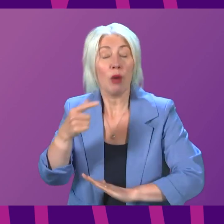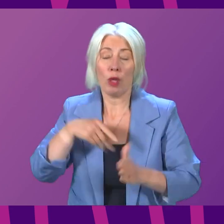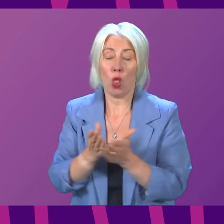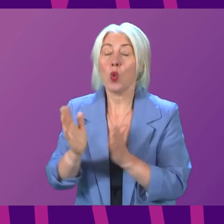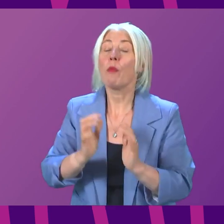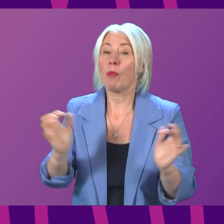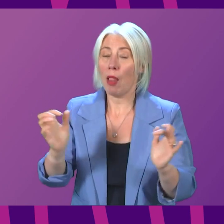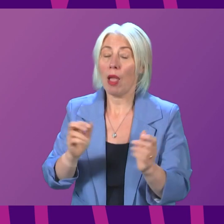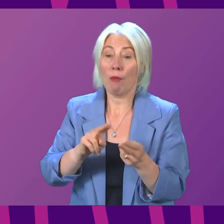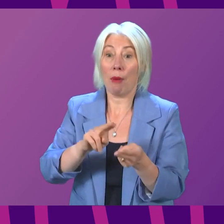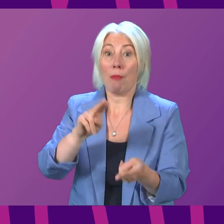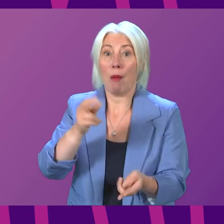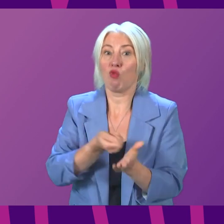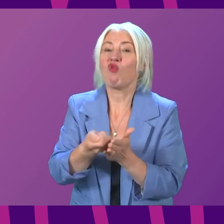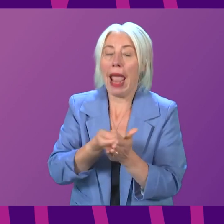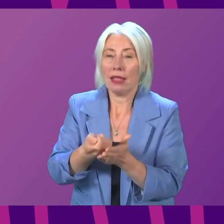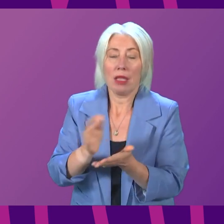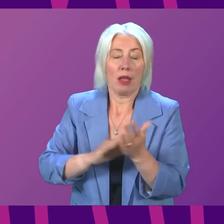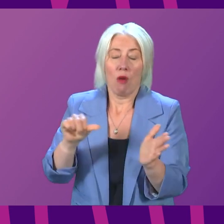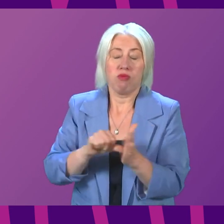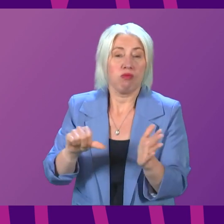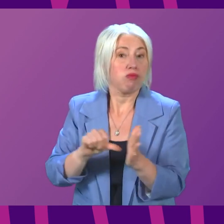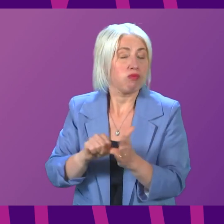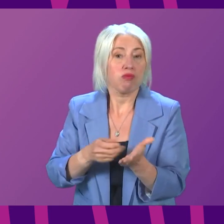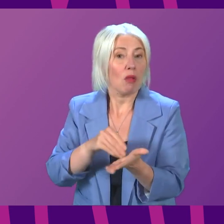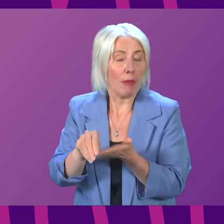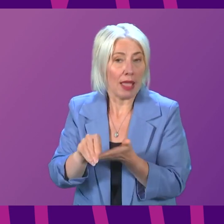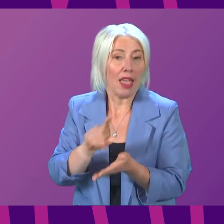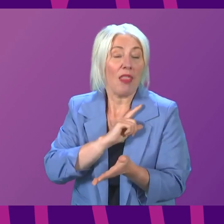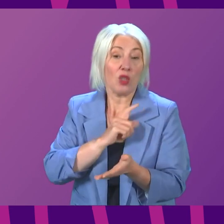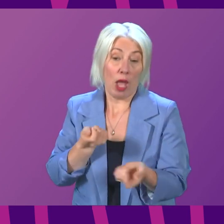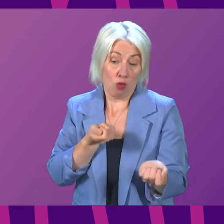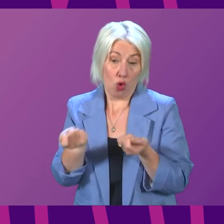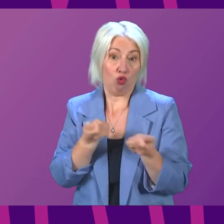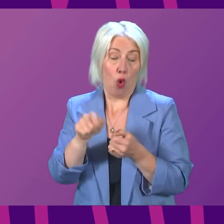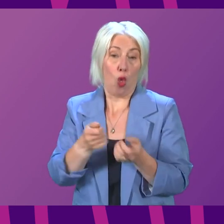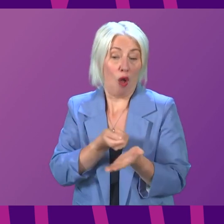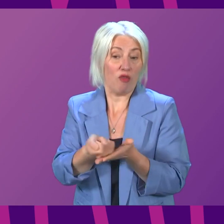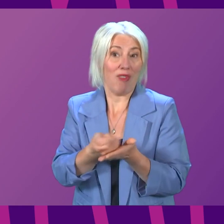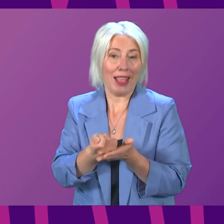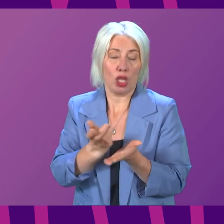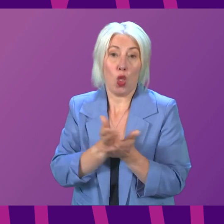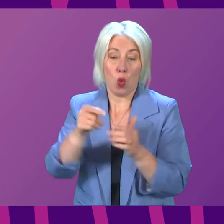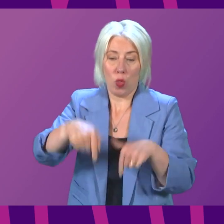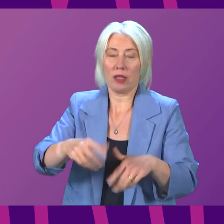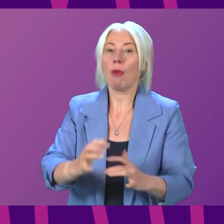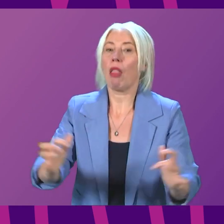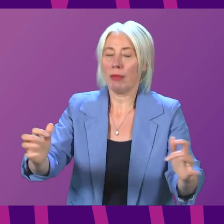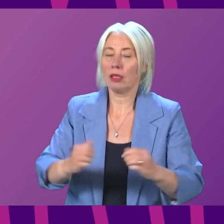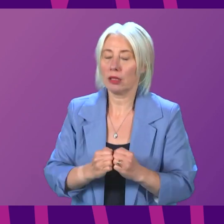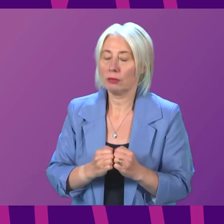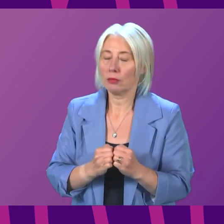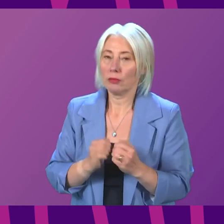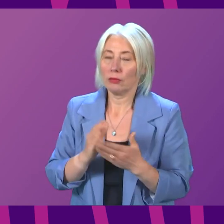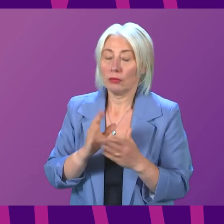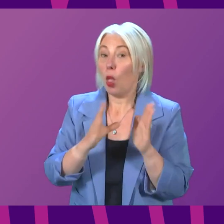rents cause tenants hardship and that is why we have already committed to introducing rent controls during this Parliament. We are currently working to